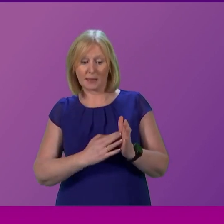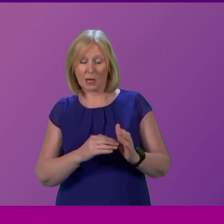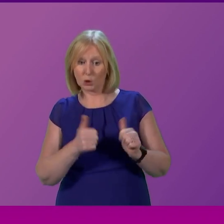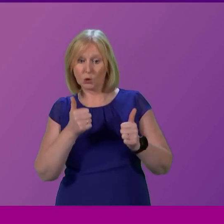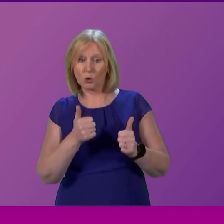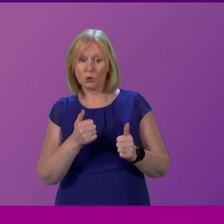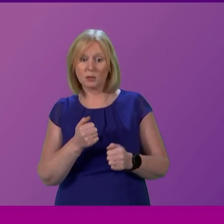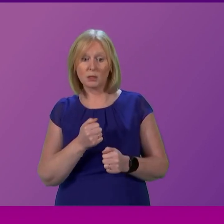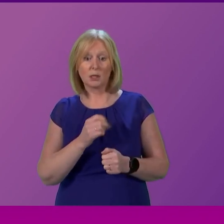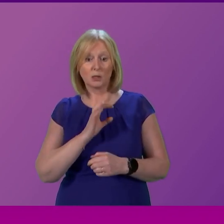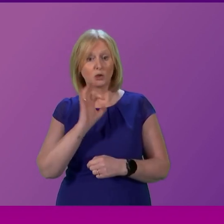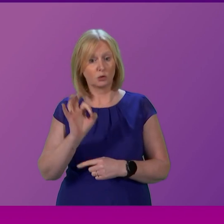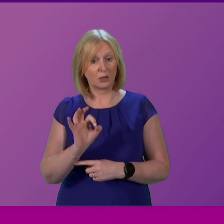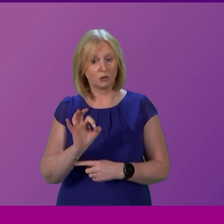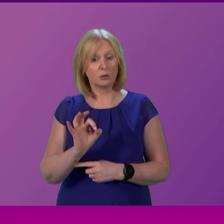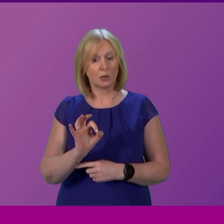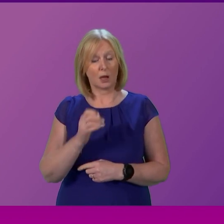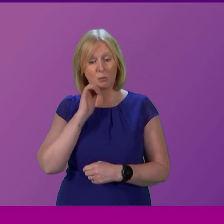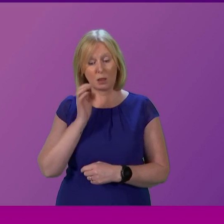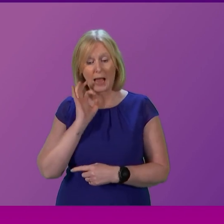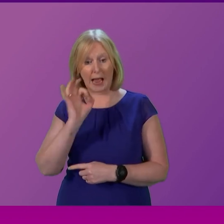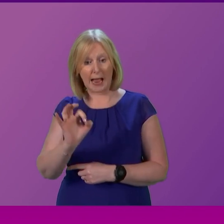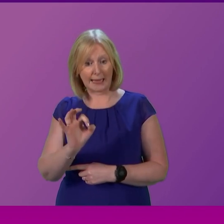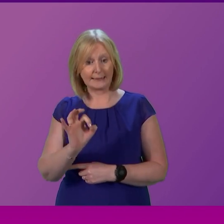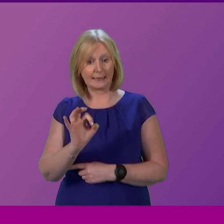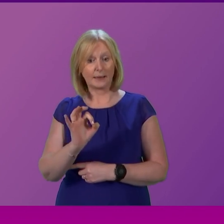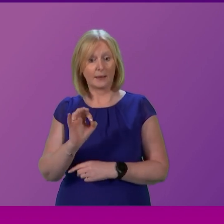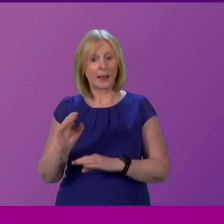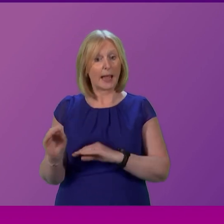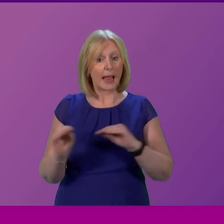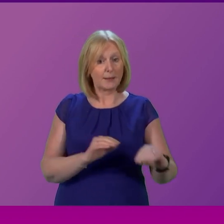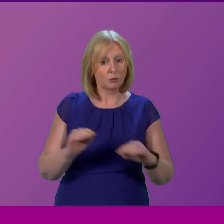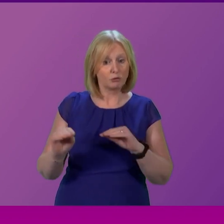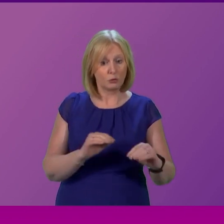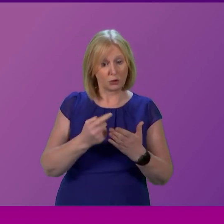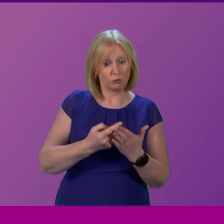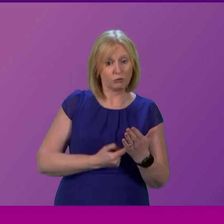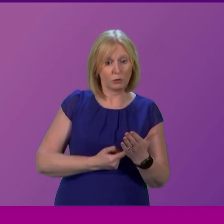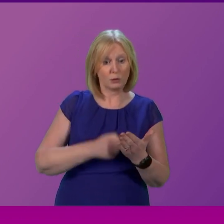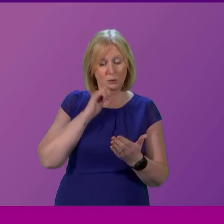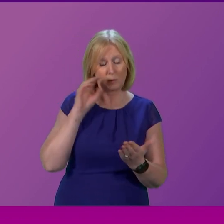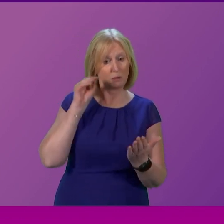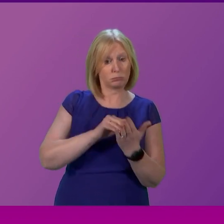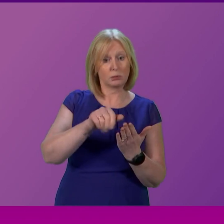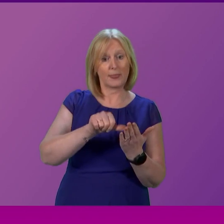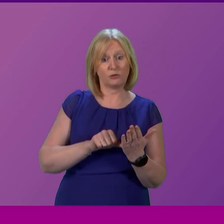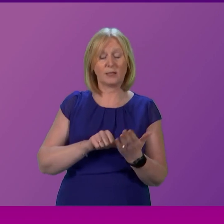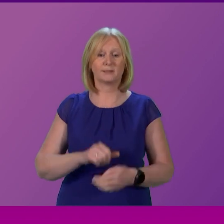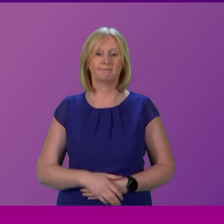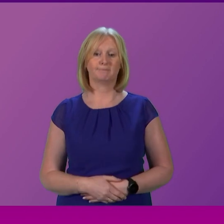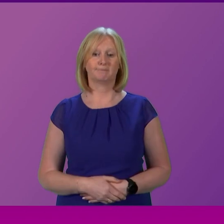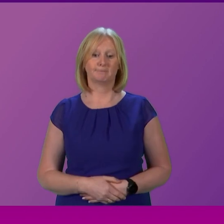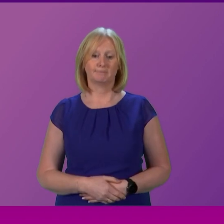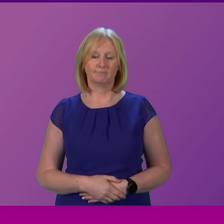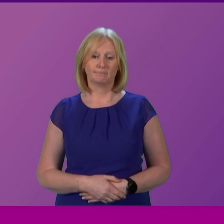I will ask that the issue of immigration and immigration rules in particular are back on the agenda Co-Cab